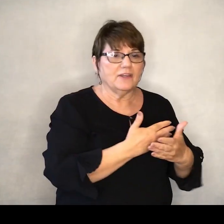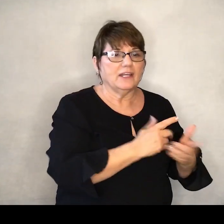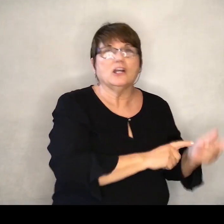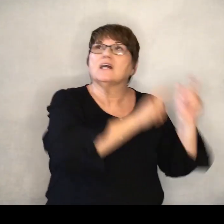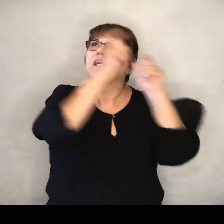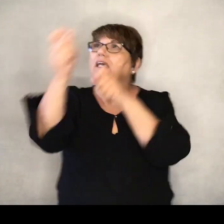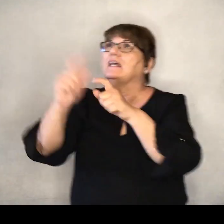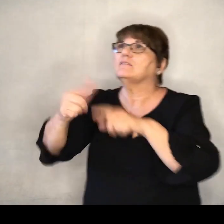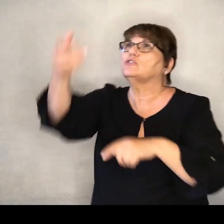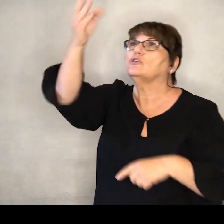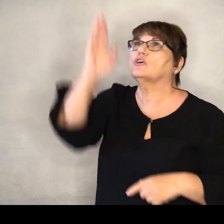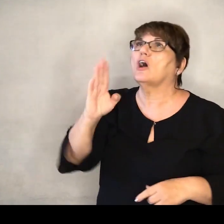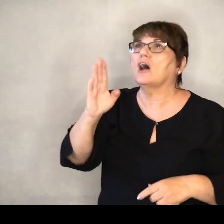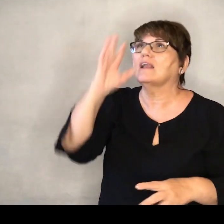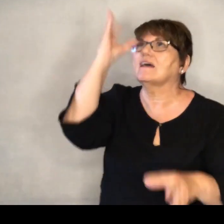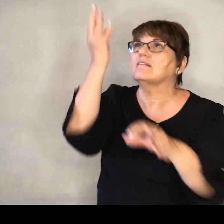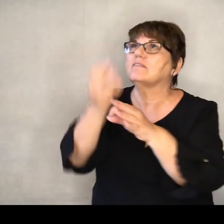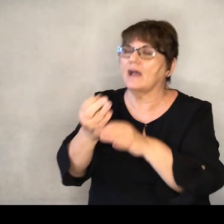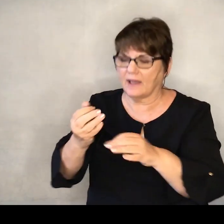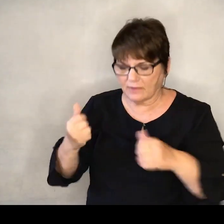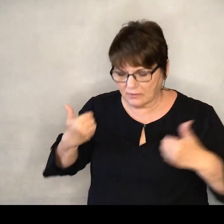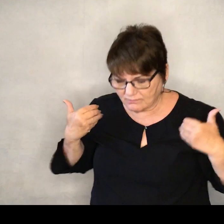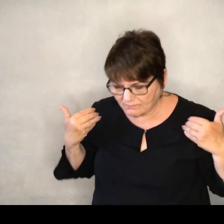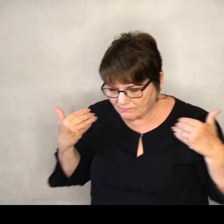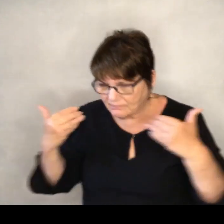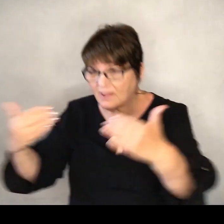God and in faith move forward.